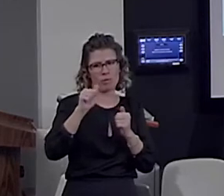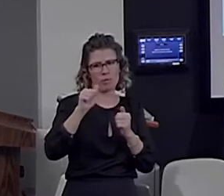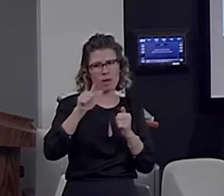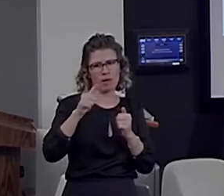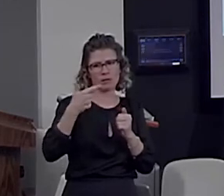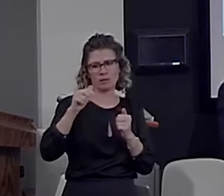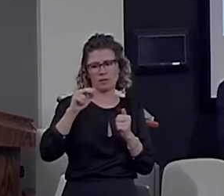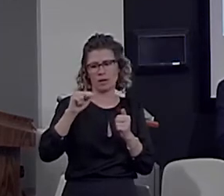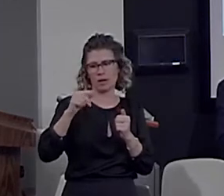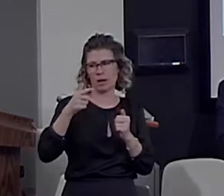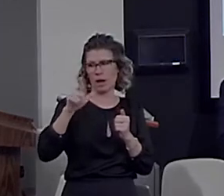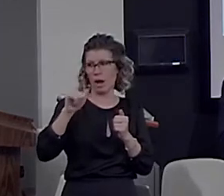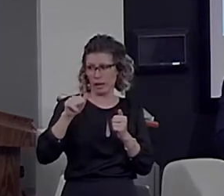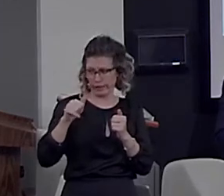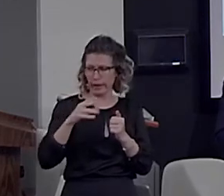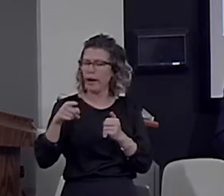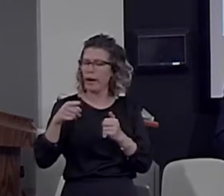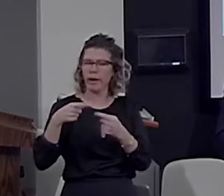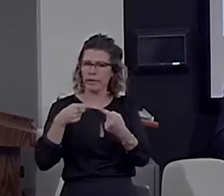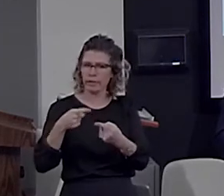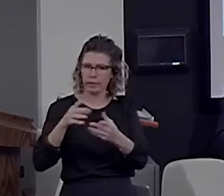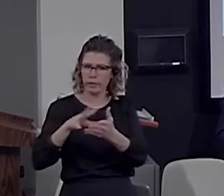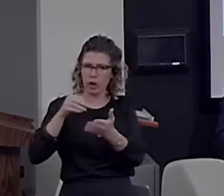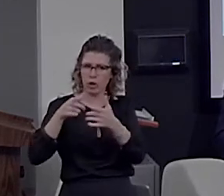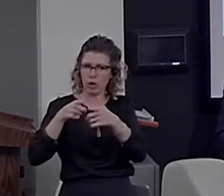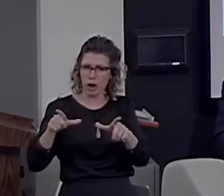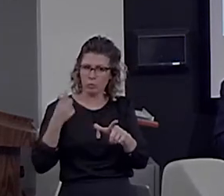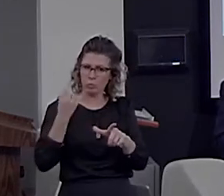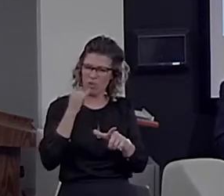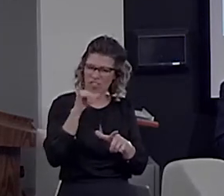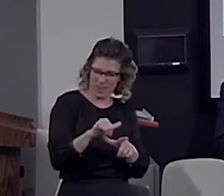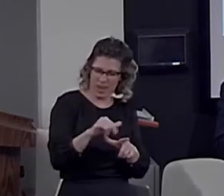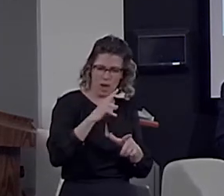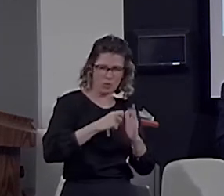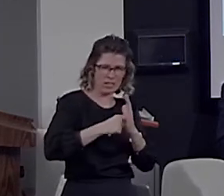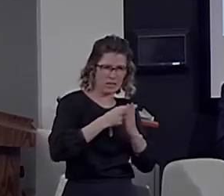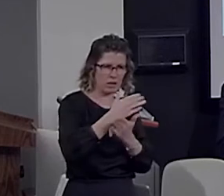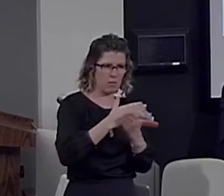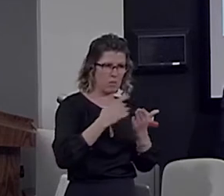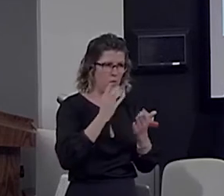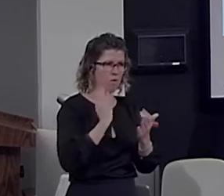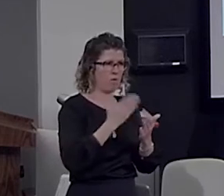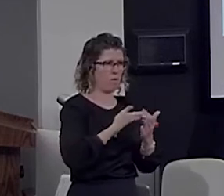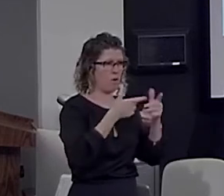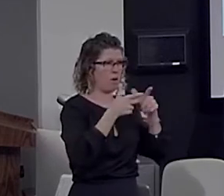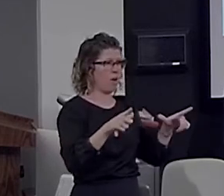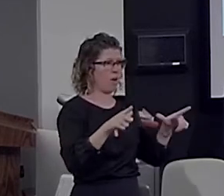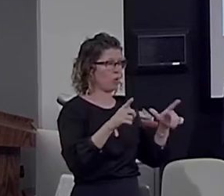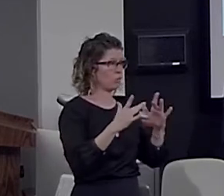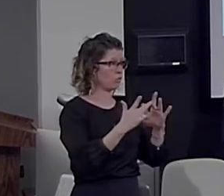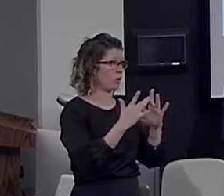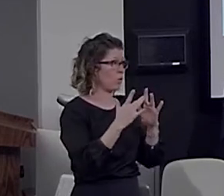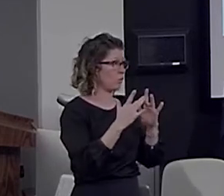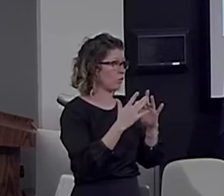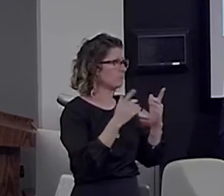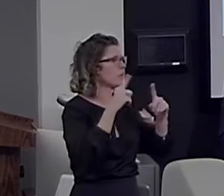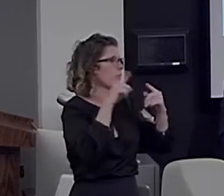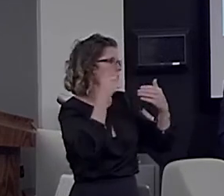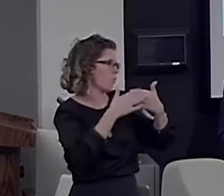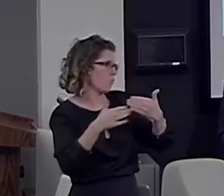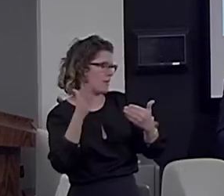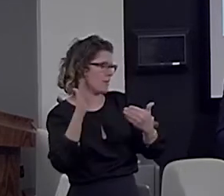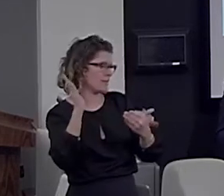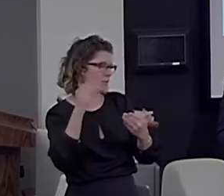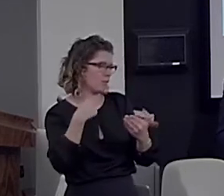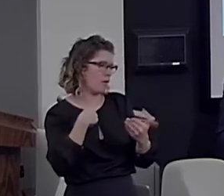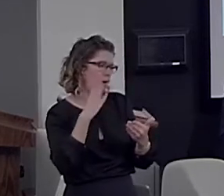wonder whether this is a neglected part of the language network. But, for the rest of my talk, like everybody else, I will continue to